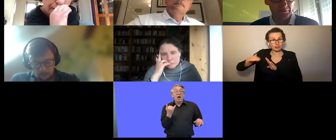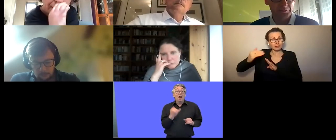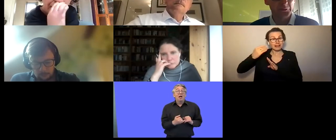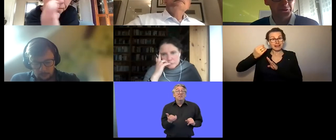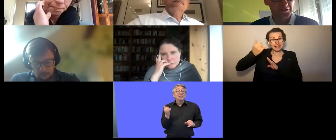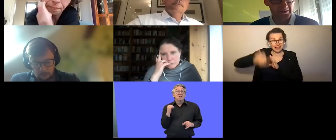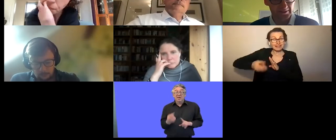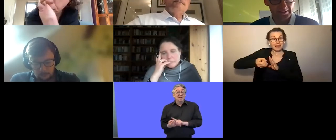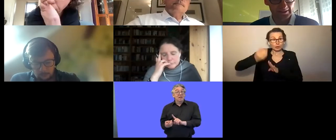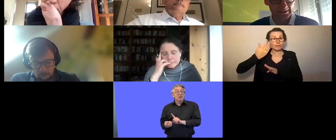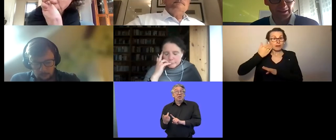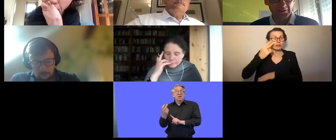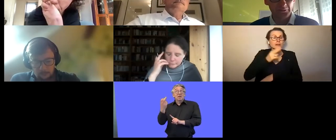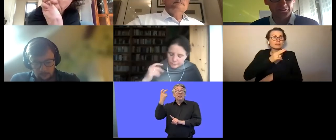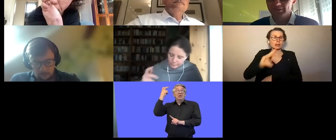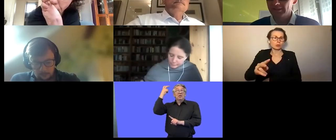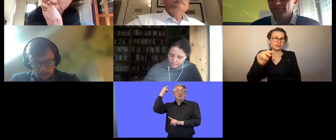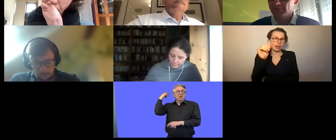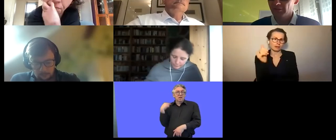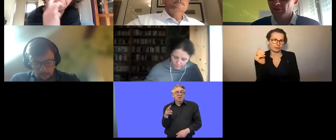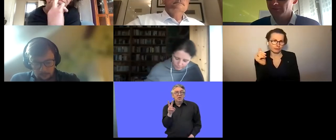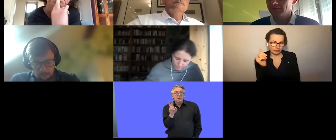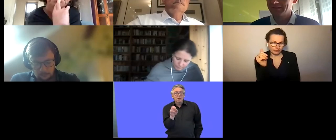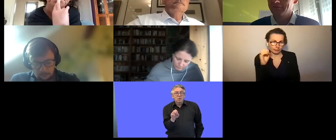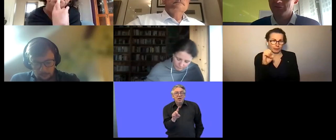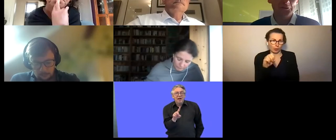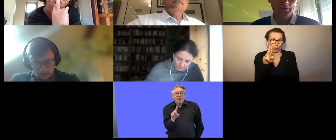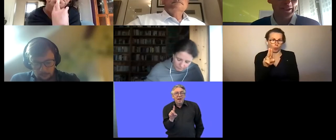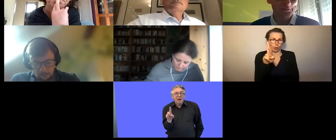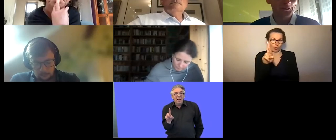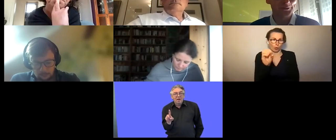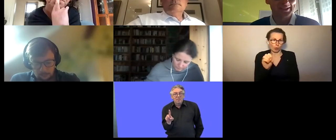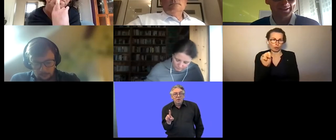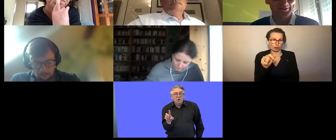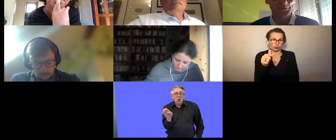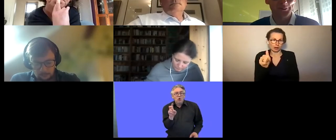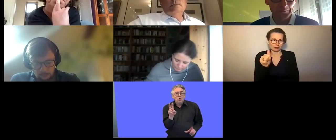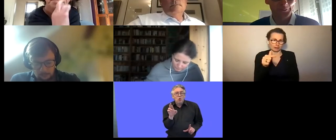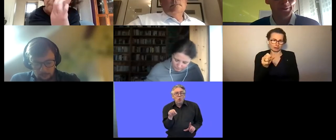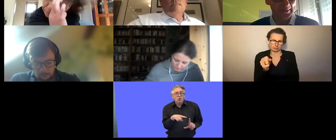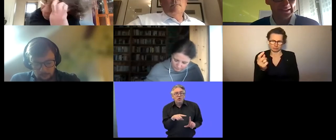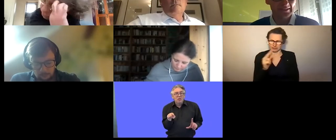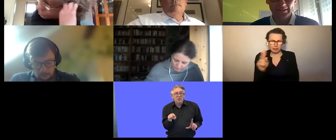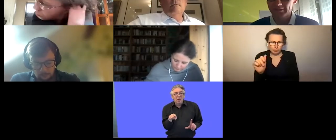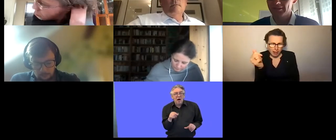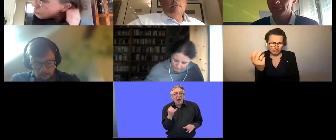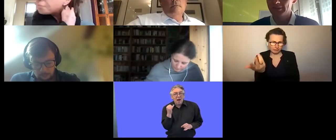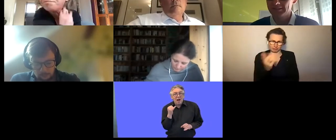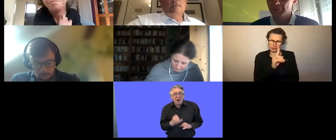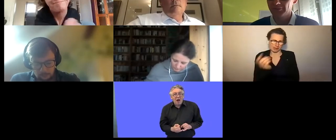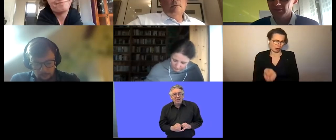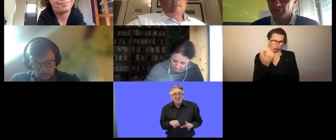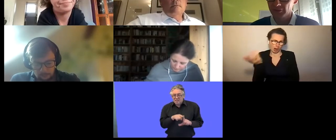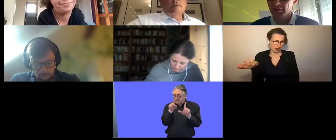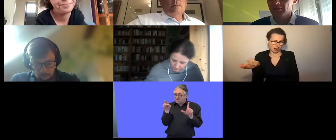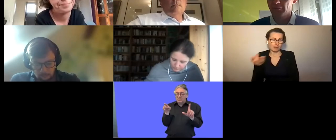from eurostats so these figures are not really up to date so we really need an up-to